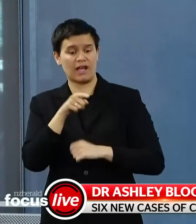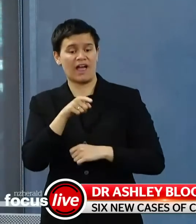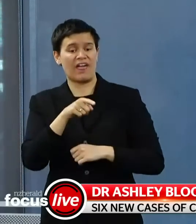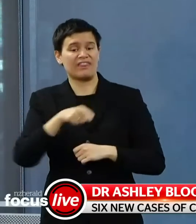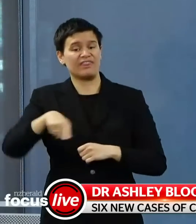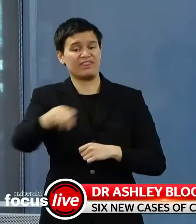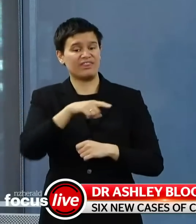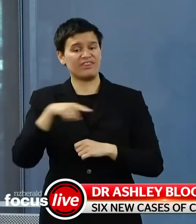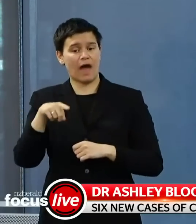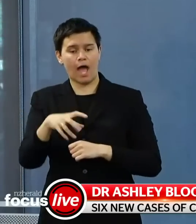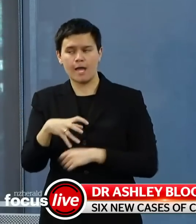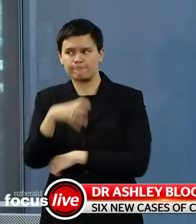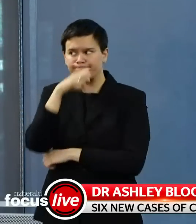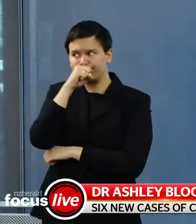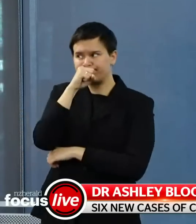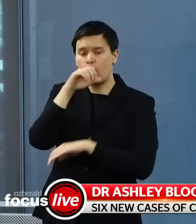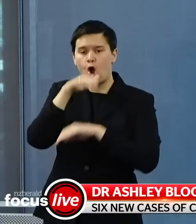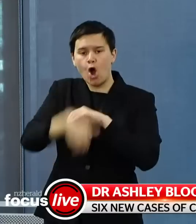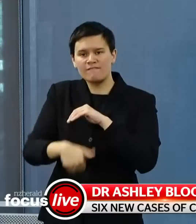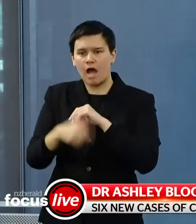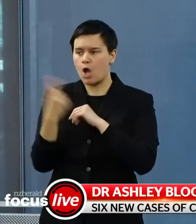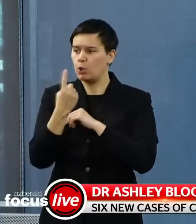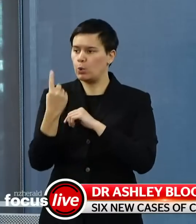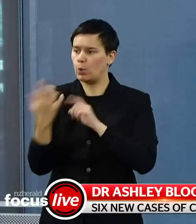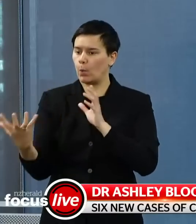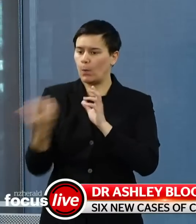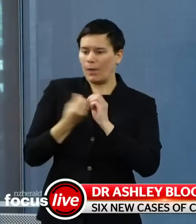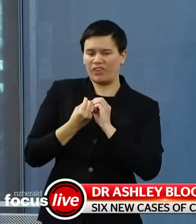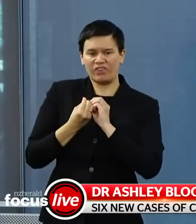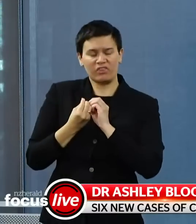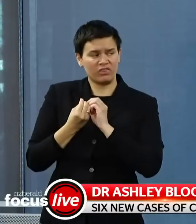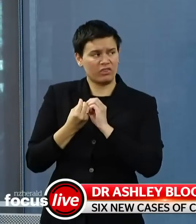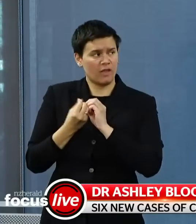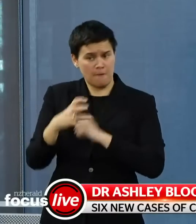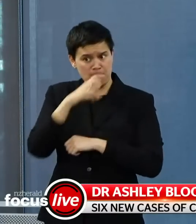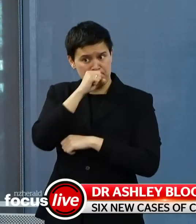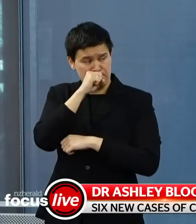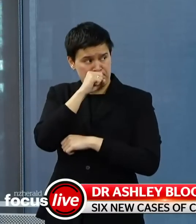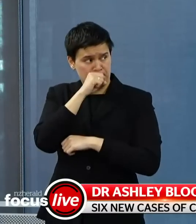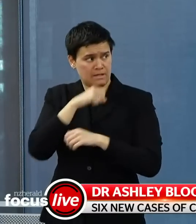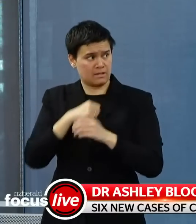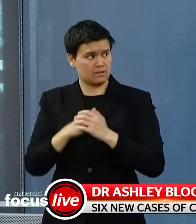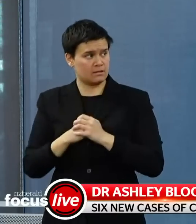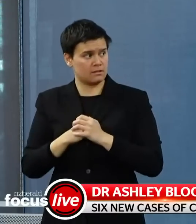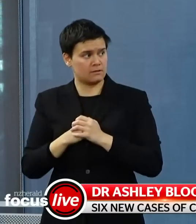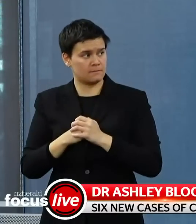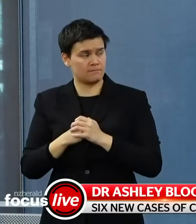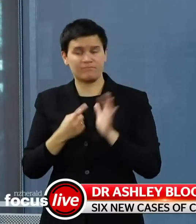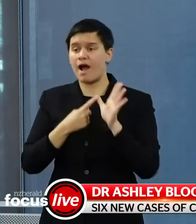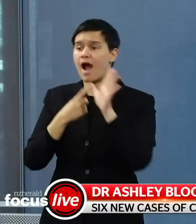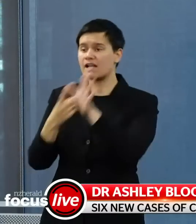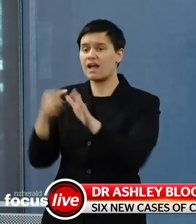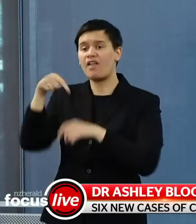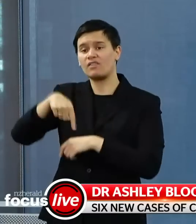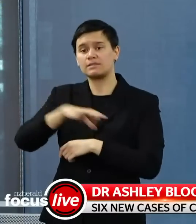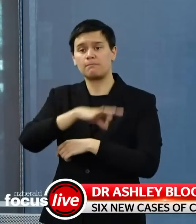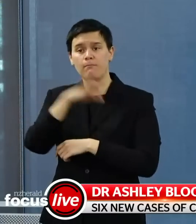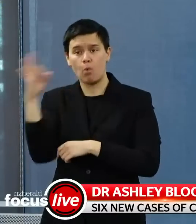their close contacts? So as we've got more information from Auckland Regional Public Health late this morning